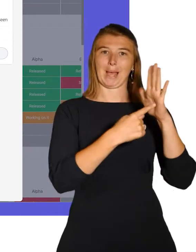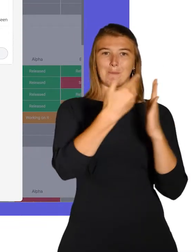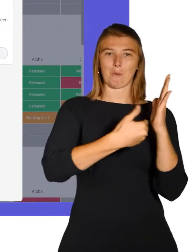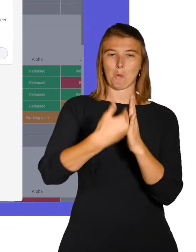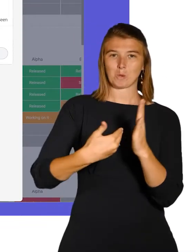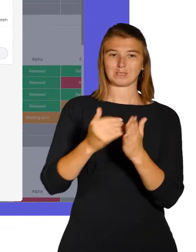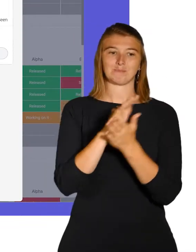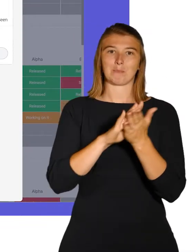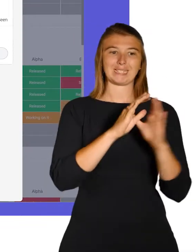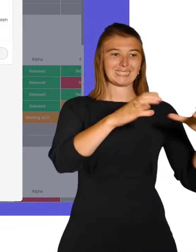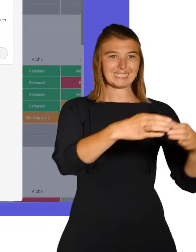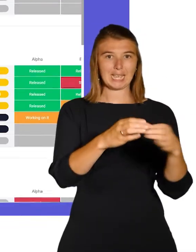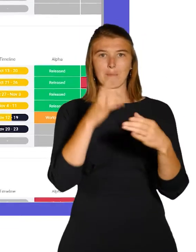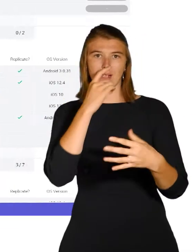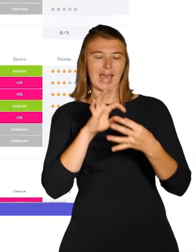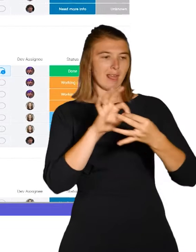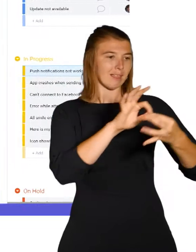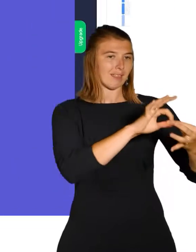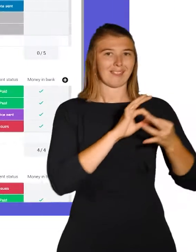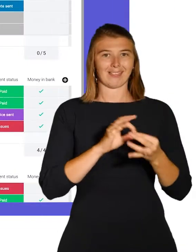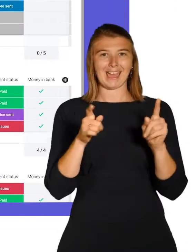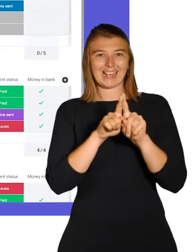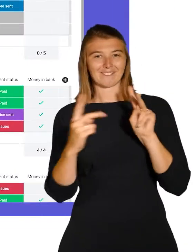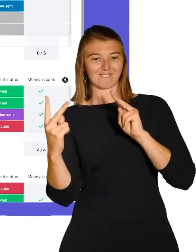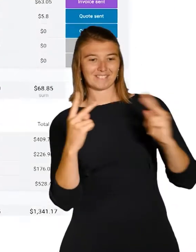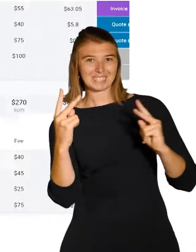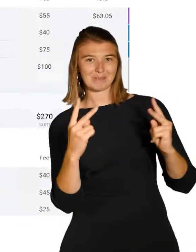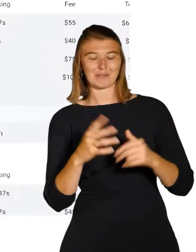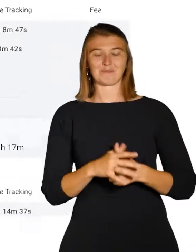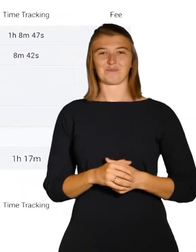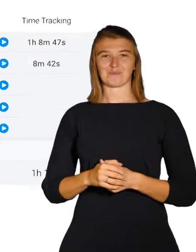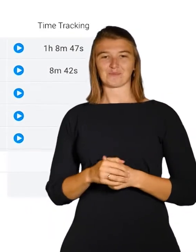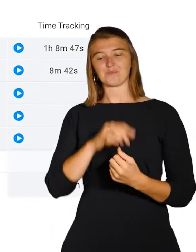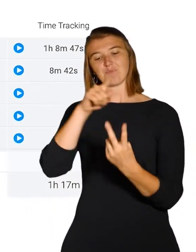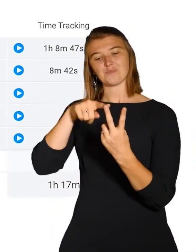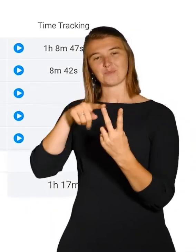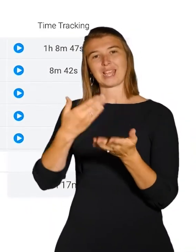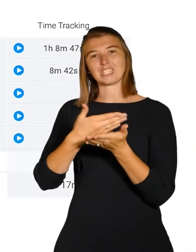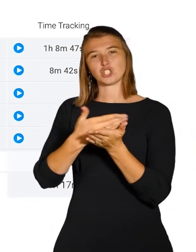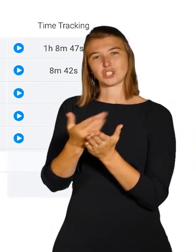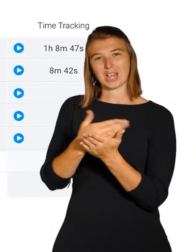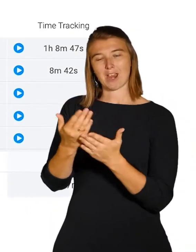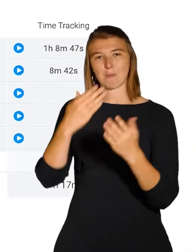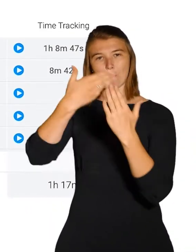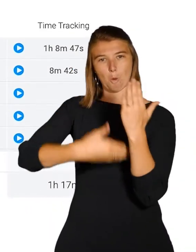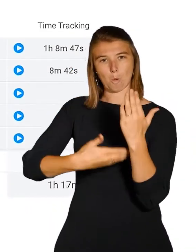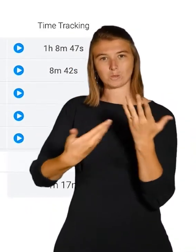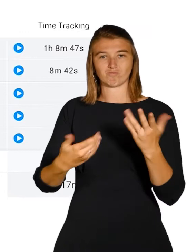-wide collaboration and visibility. Next are shareable boards. Need to share info with people outside of your